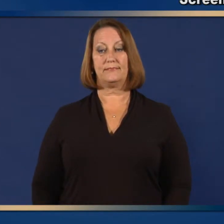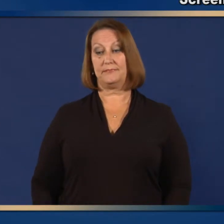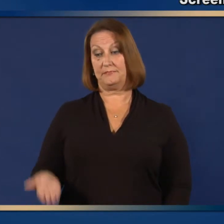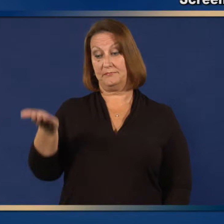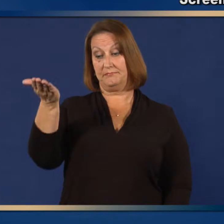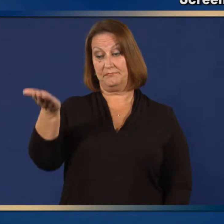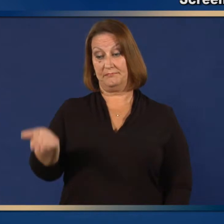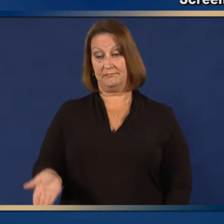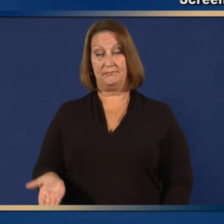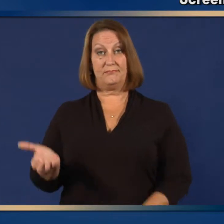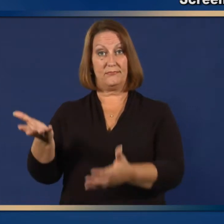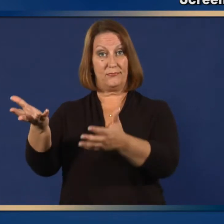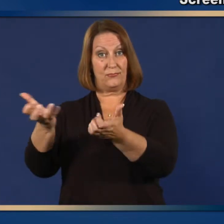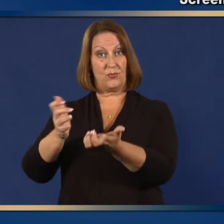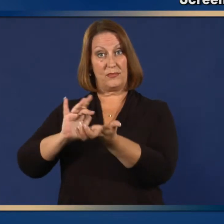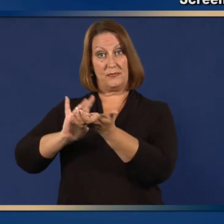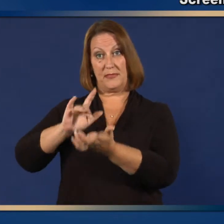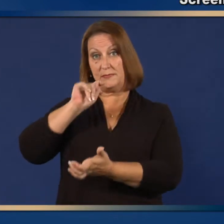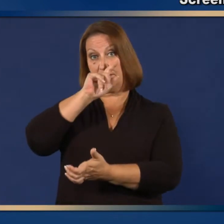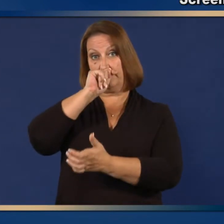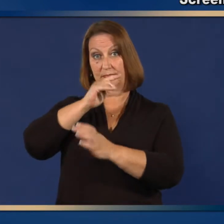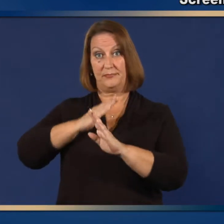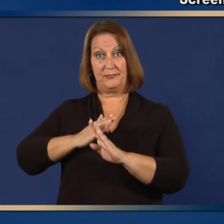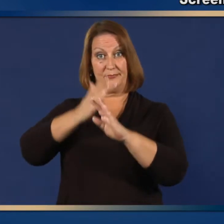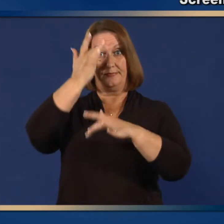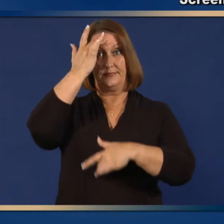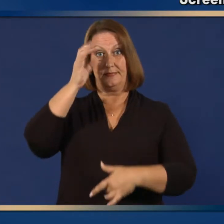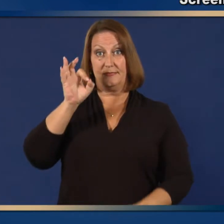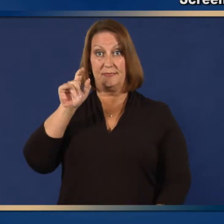Is the person to be vaccinated pregnant?